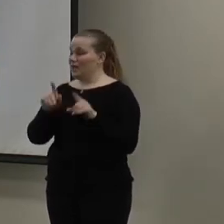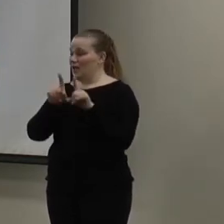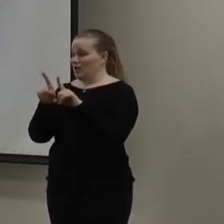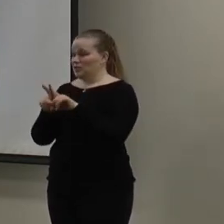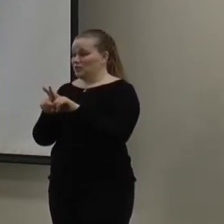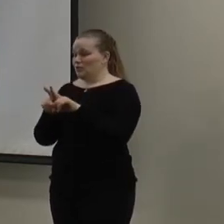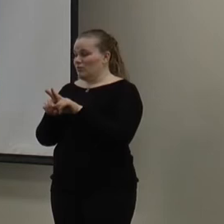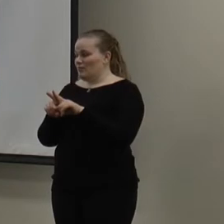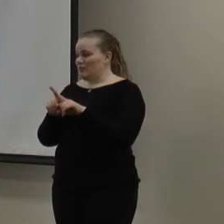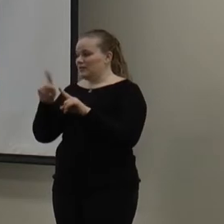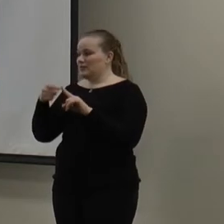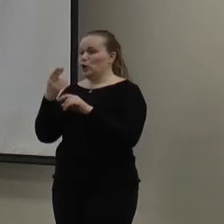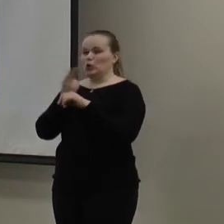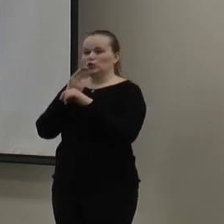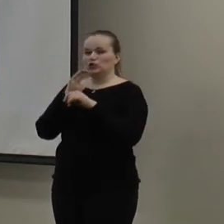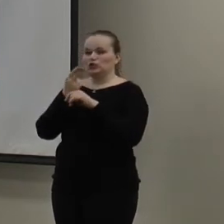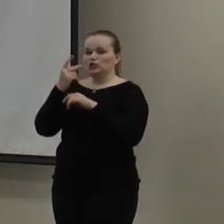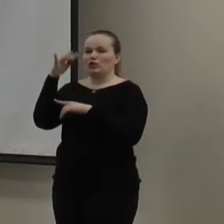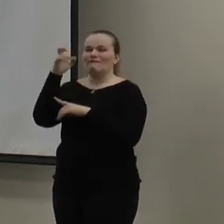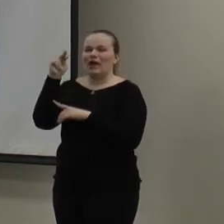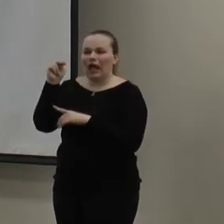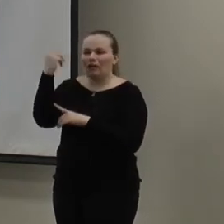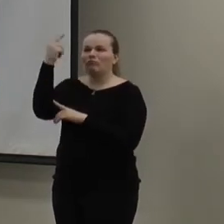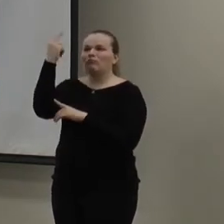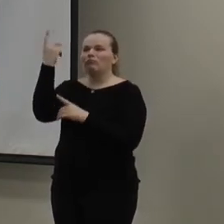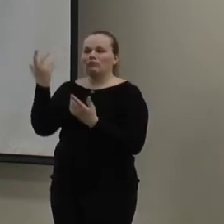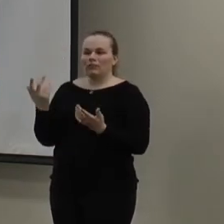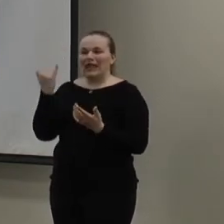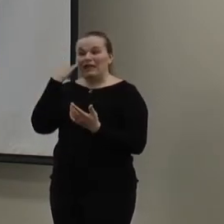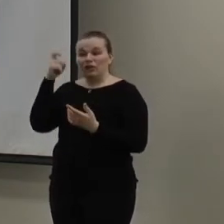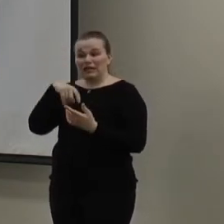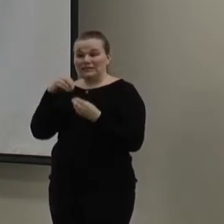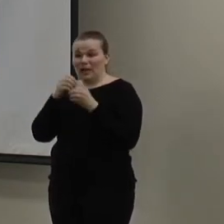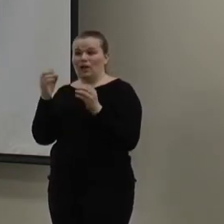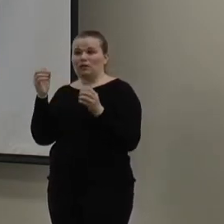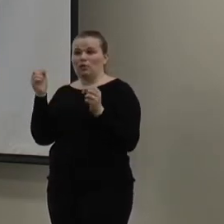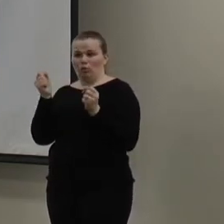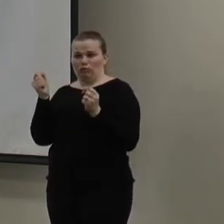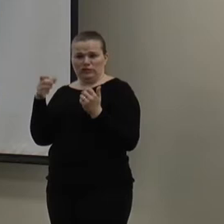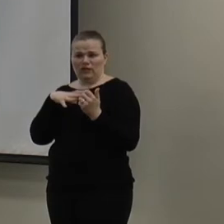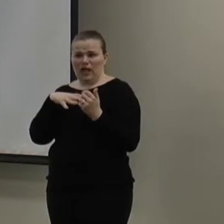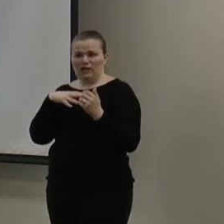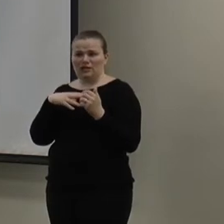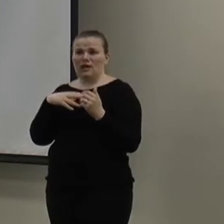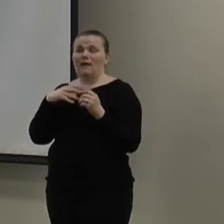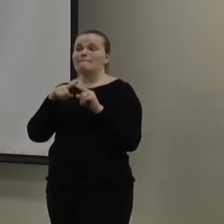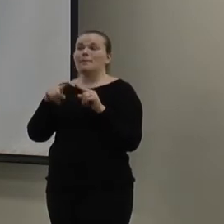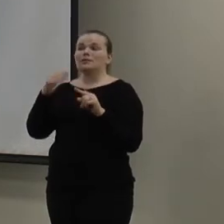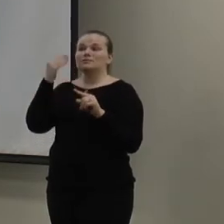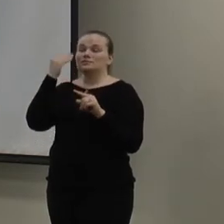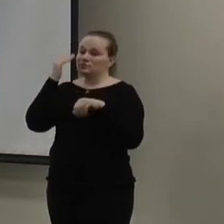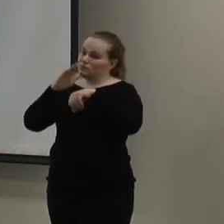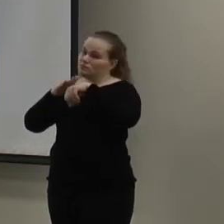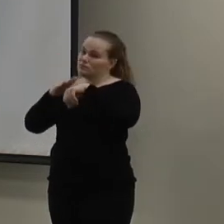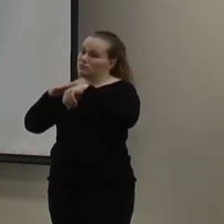you know, it's all about using your ceiling fans and whatnot like that. And, you know, if you need to make it cooler, make it cooler. But just know that it does